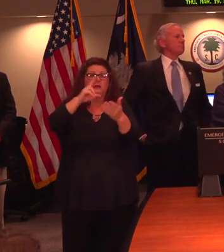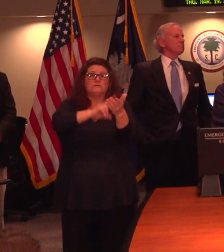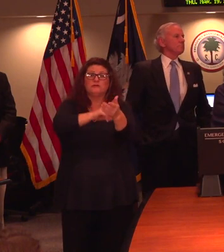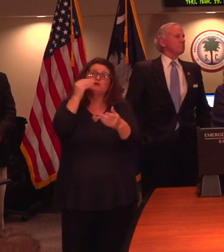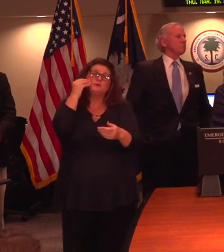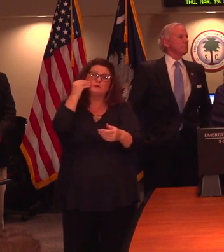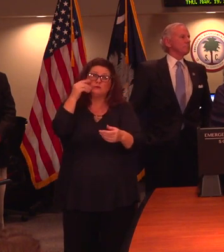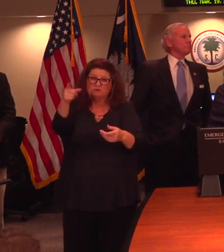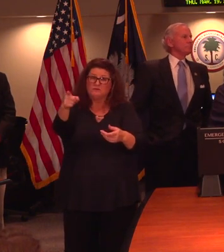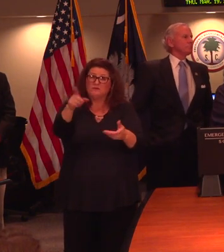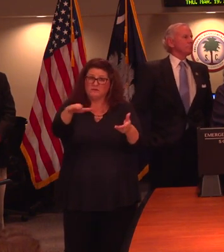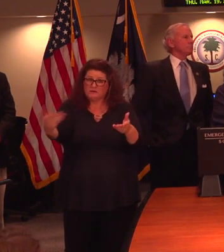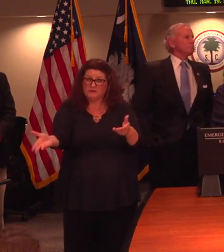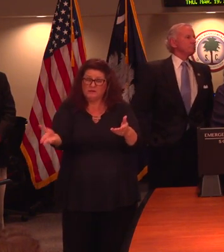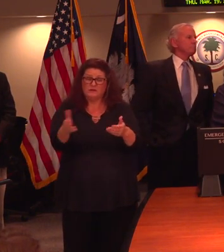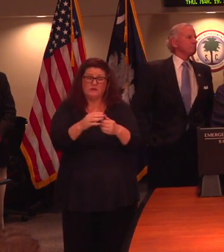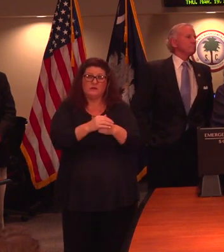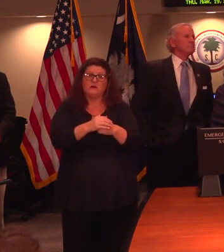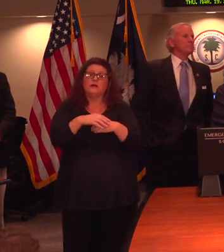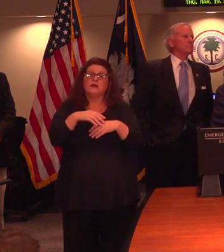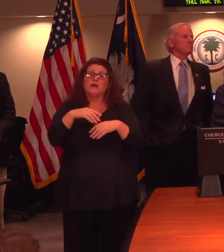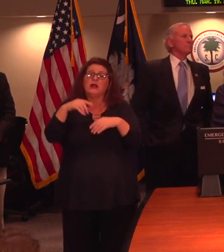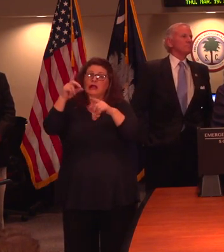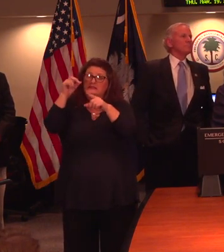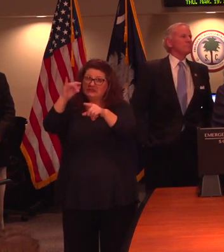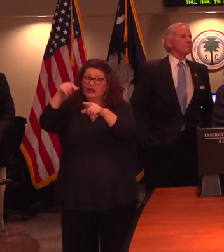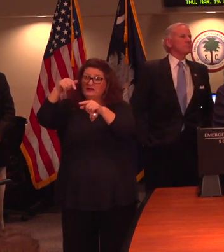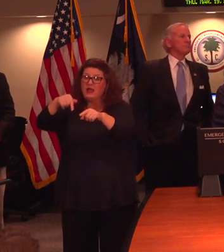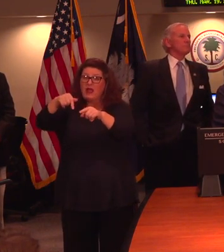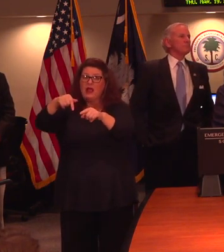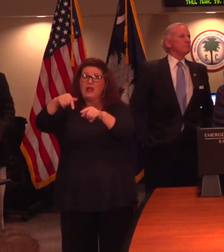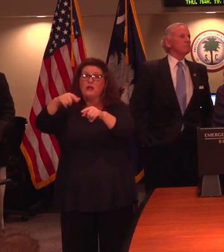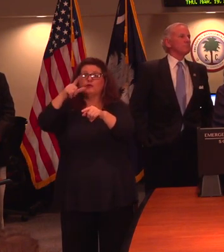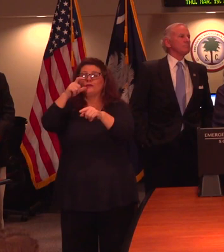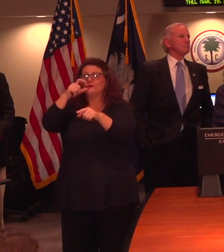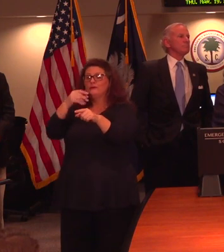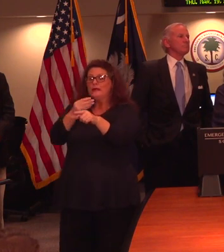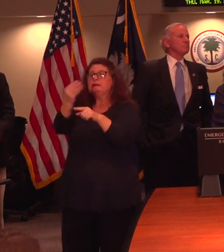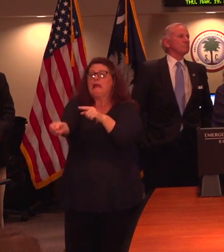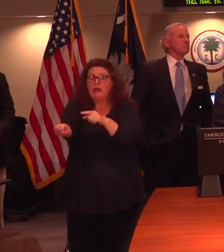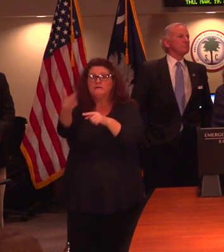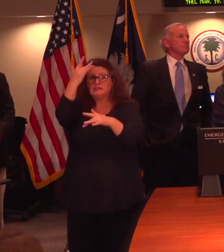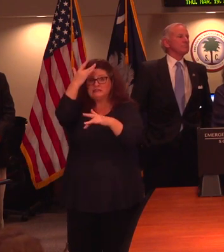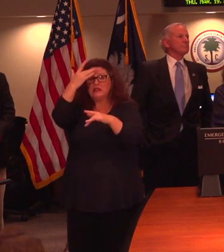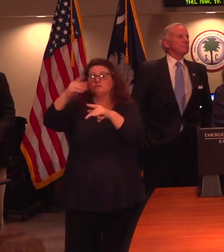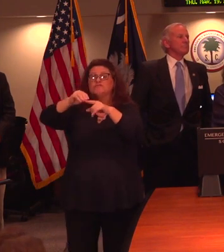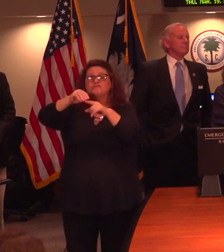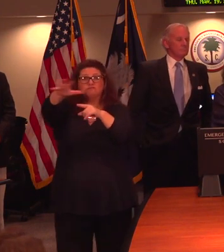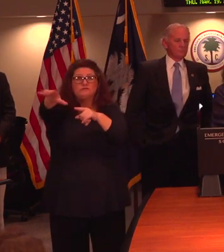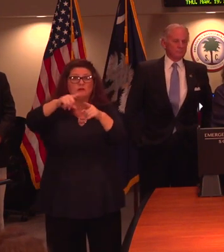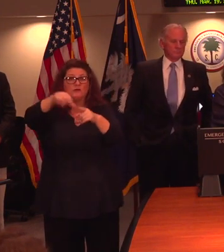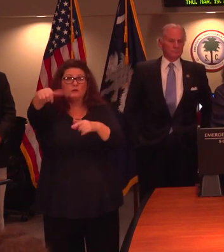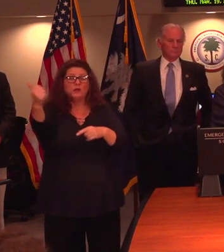there is any other COVID-related transmissions connected to that exact skilled nursing facility that you guys are tracking. And we have identified